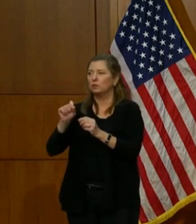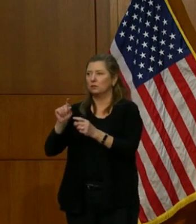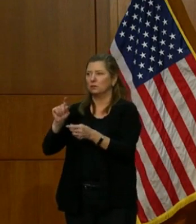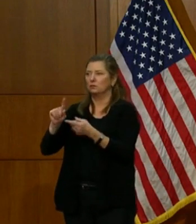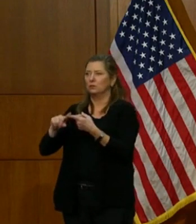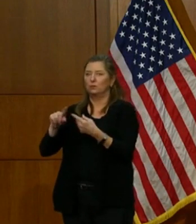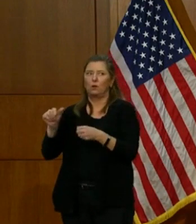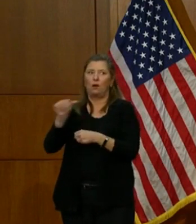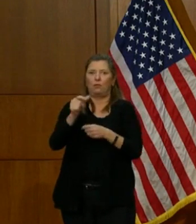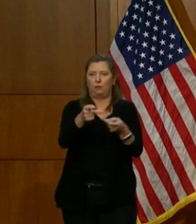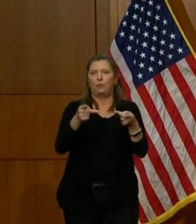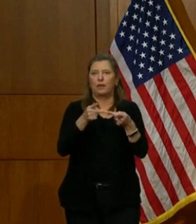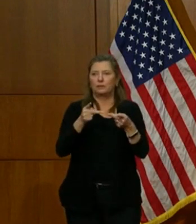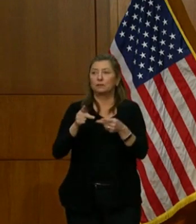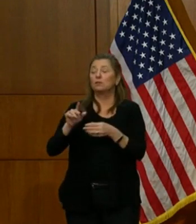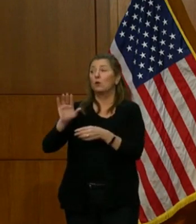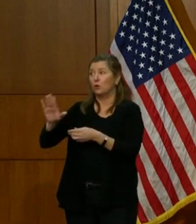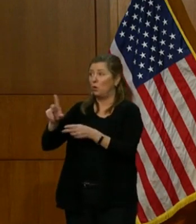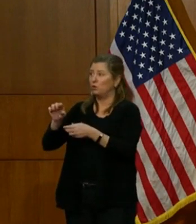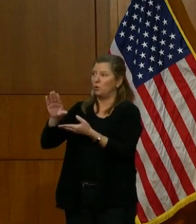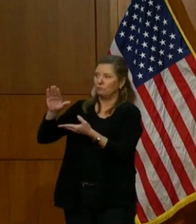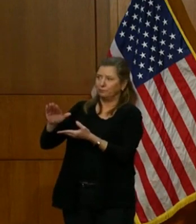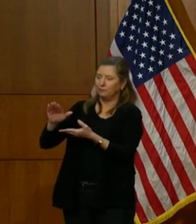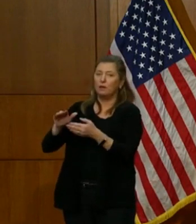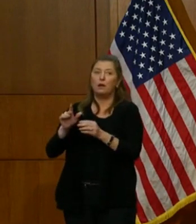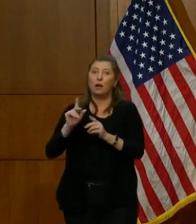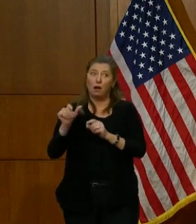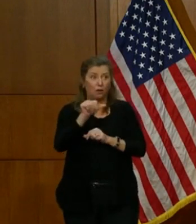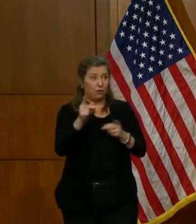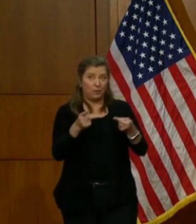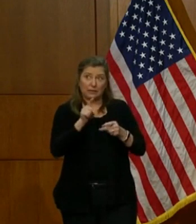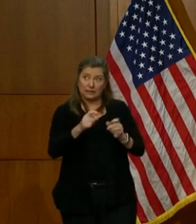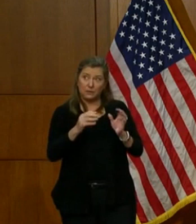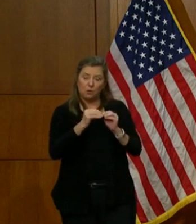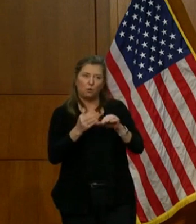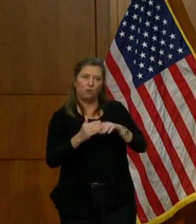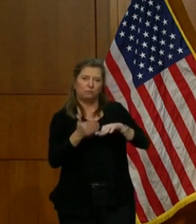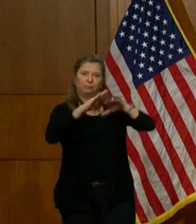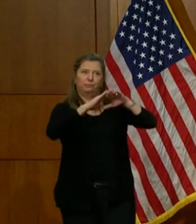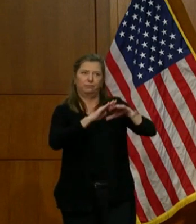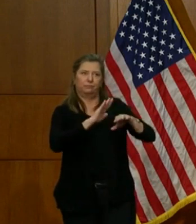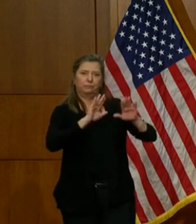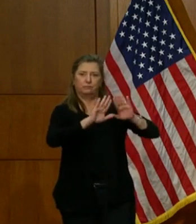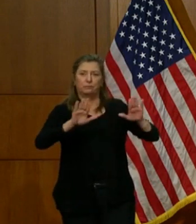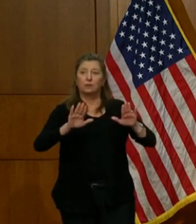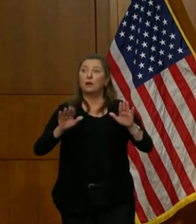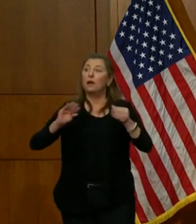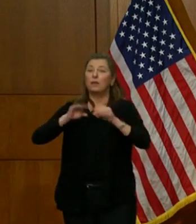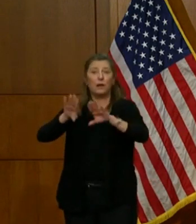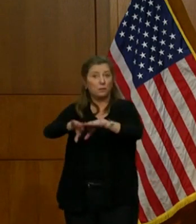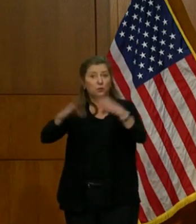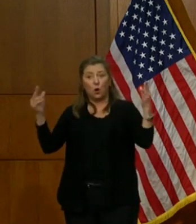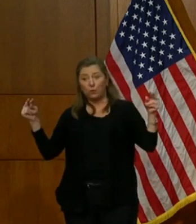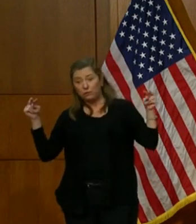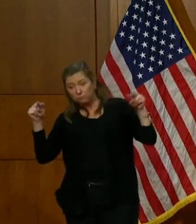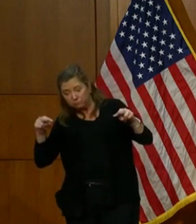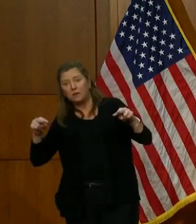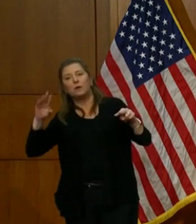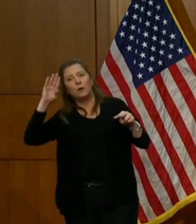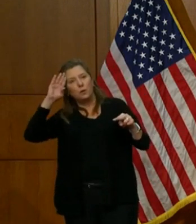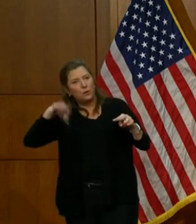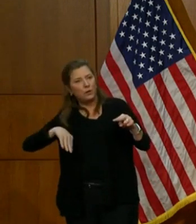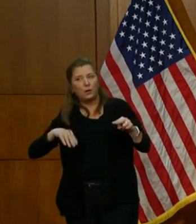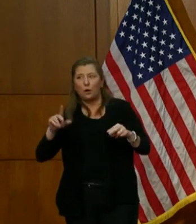places that need them. These numbers are going to be public so that everyone can see what